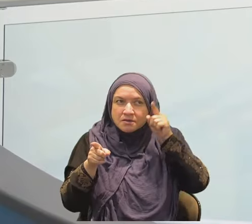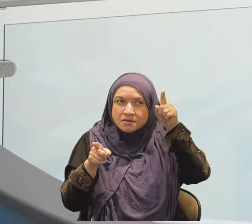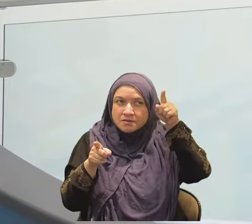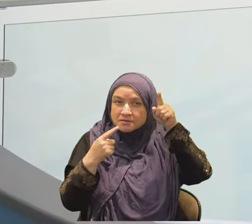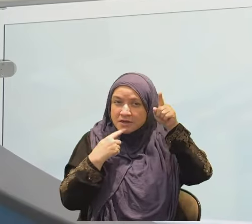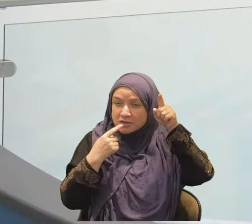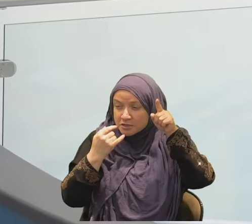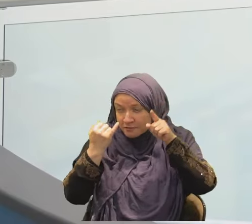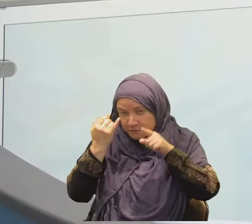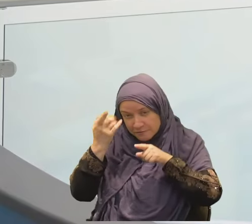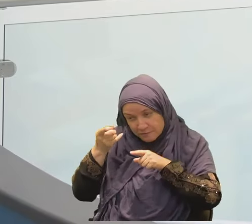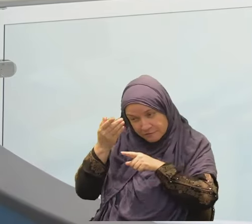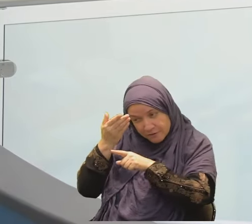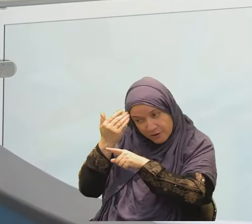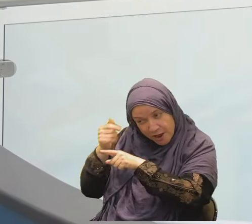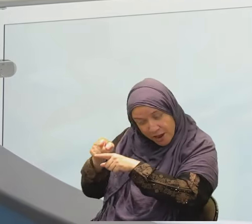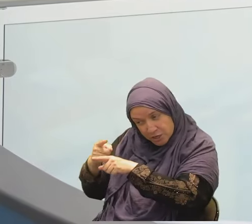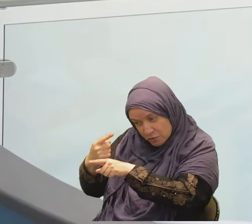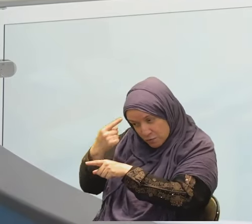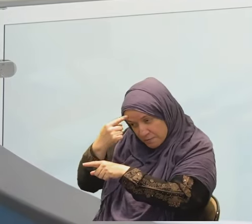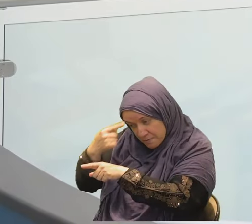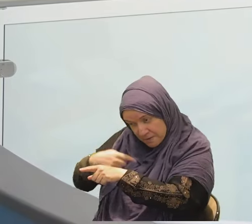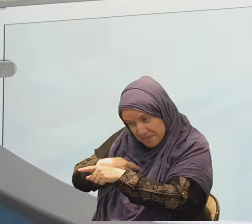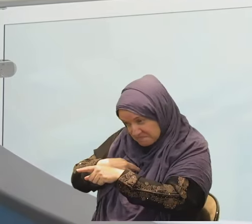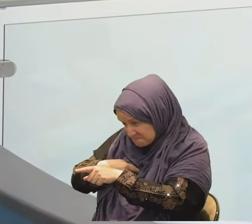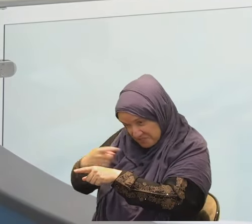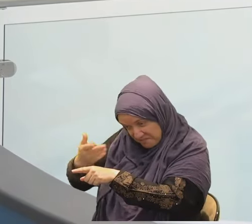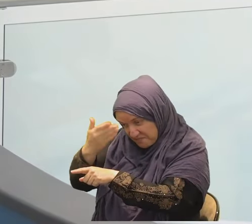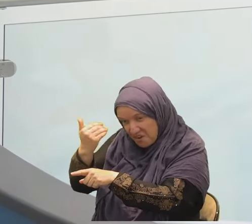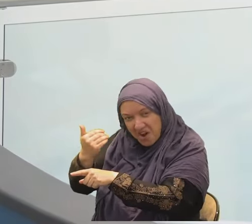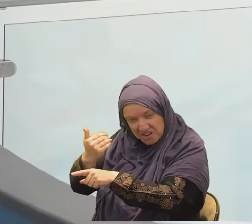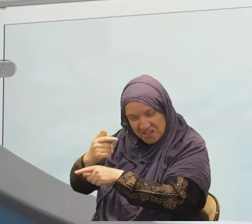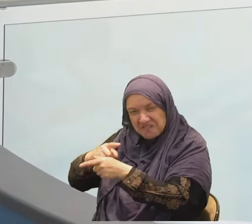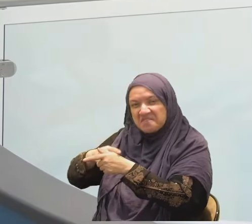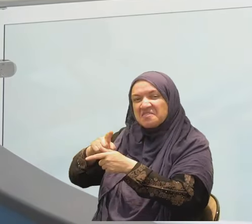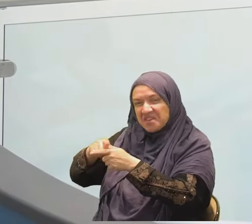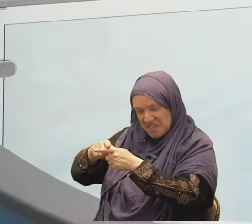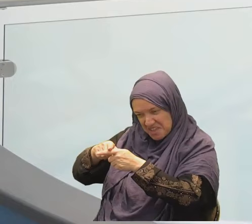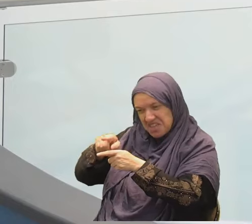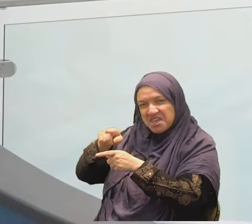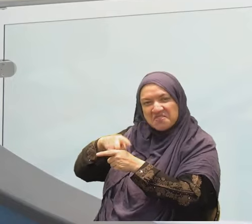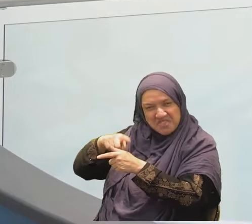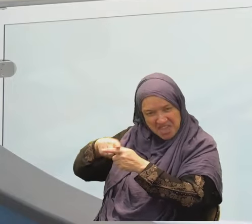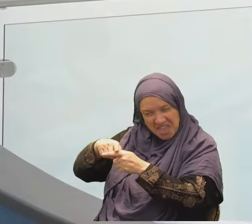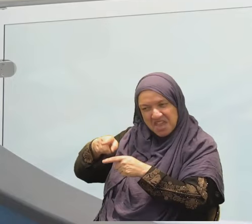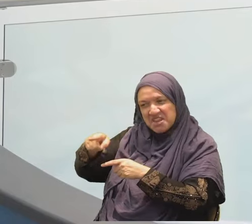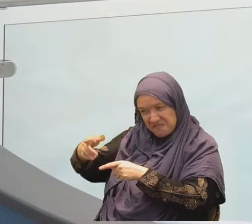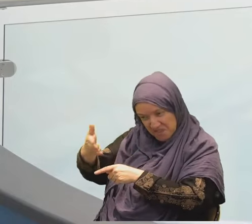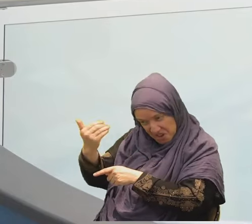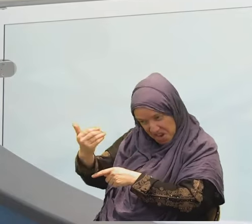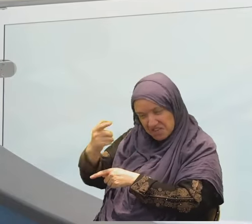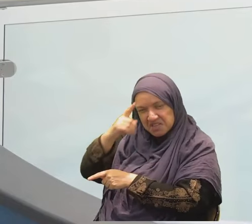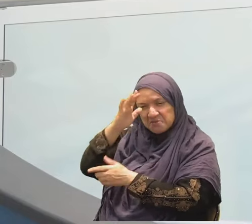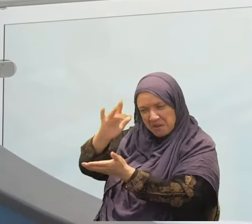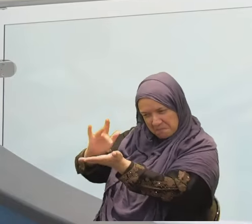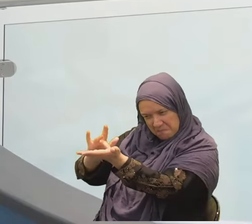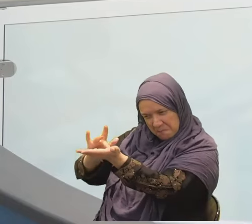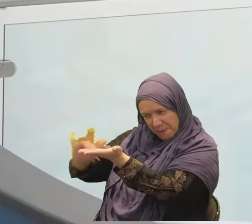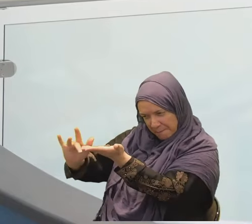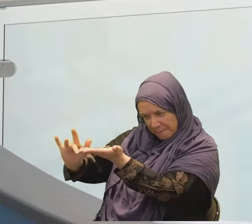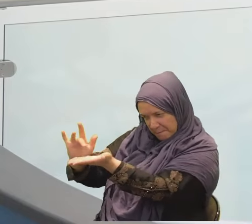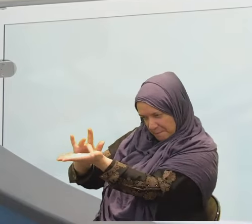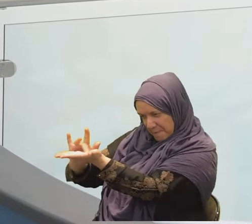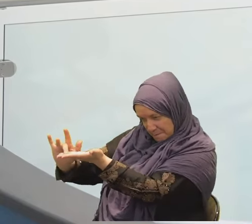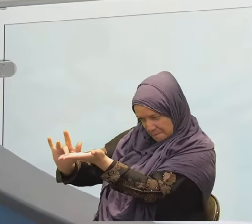You know young people in the audience, those are psych majors or humanities and social sciences. In western countries,